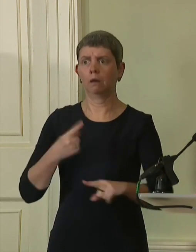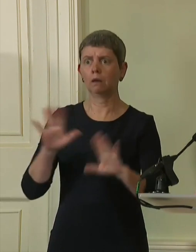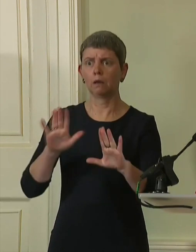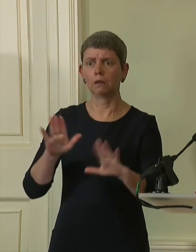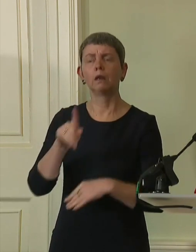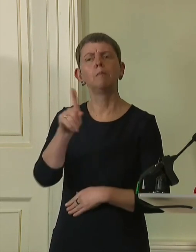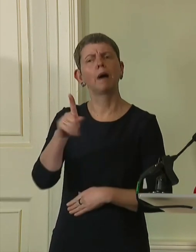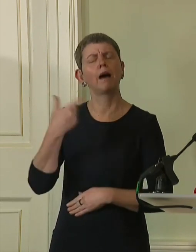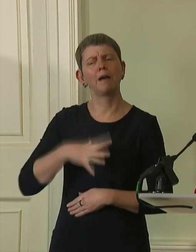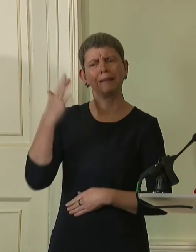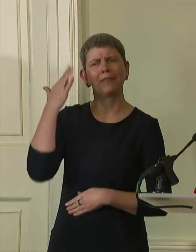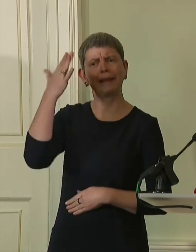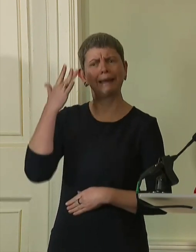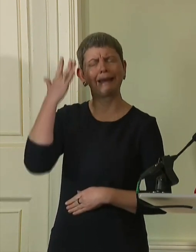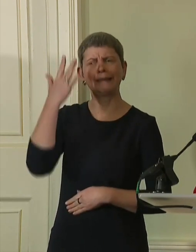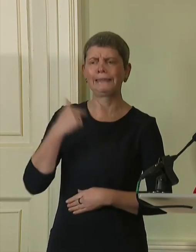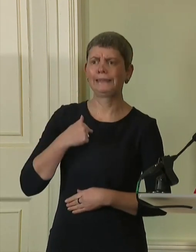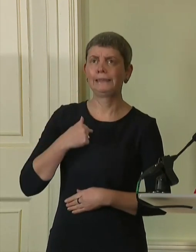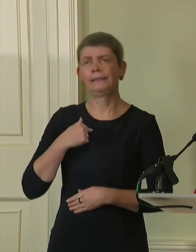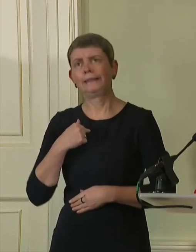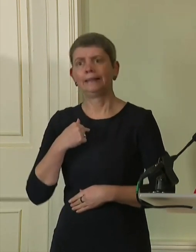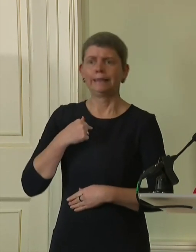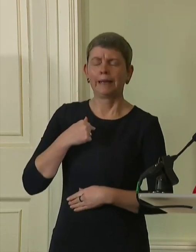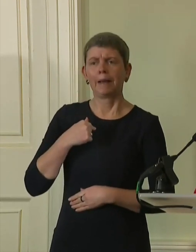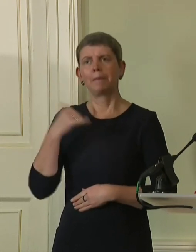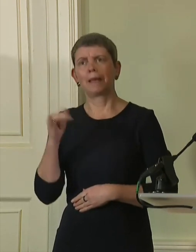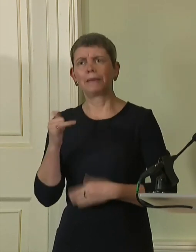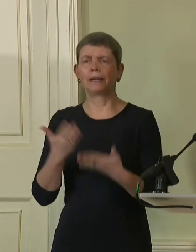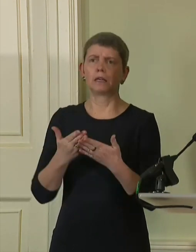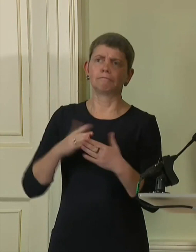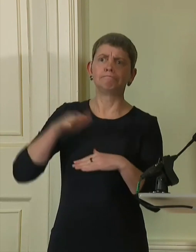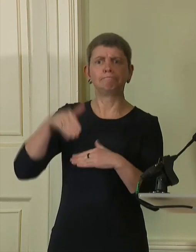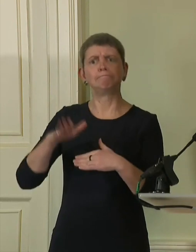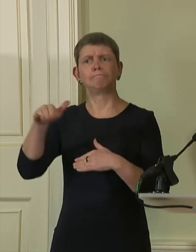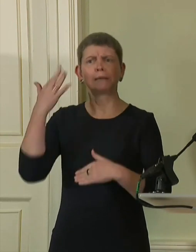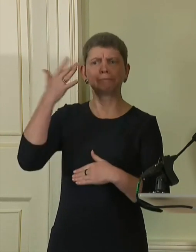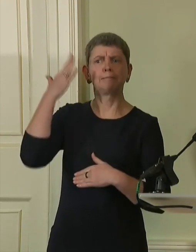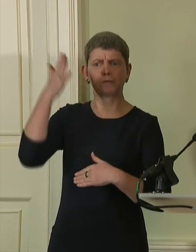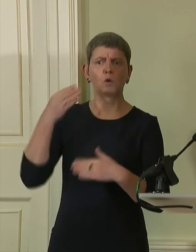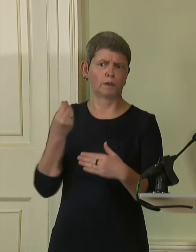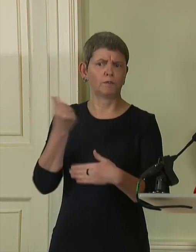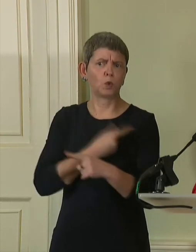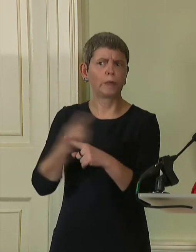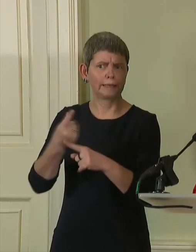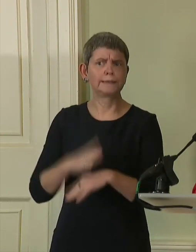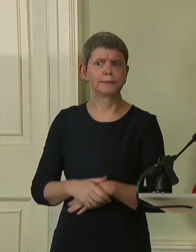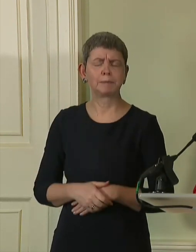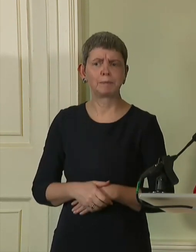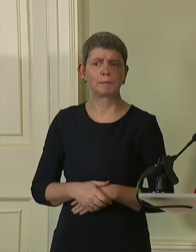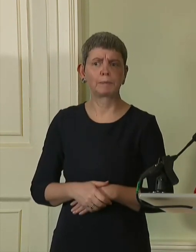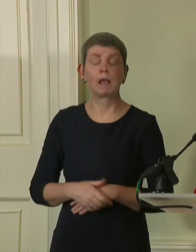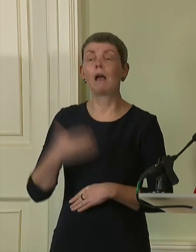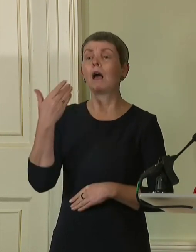wrestling with it, albeit with oscillating levels of intensity for some weeks. Essentially I've